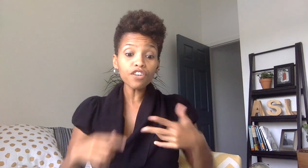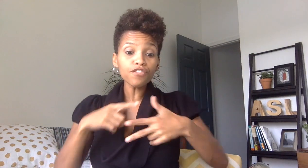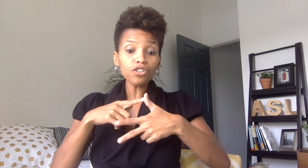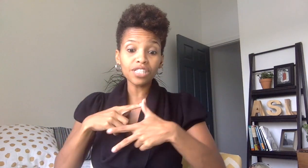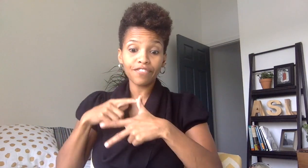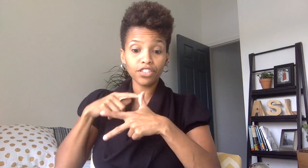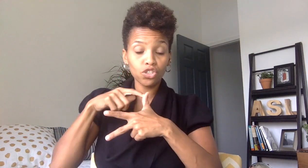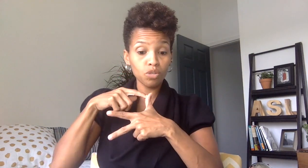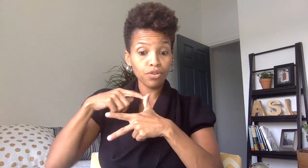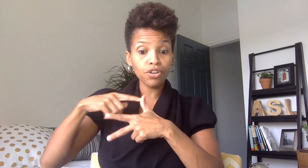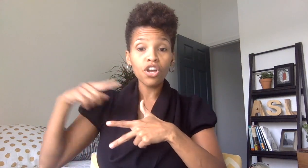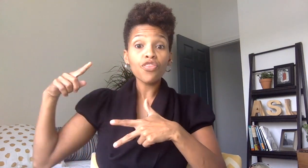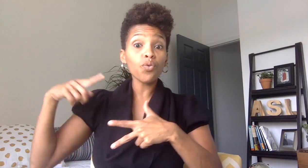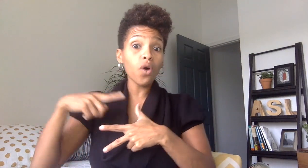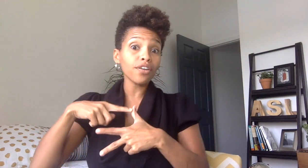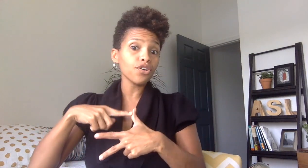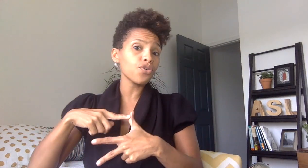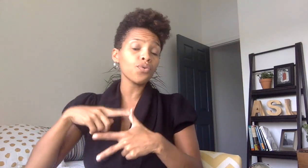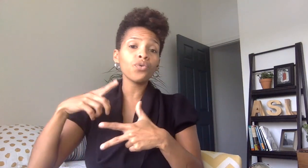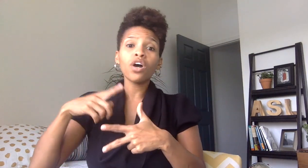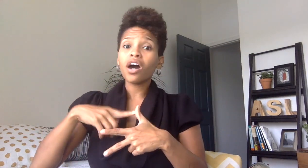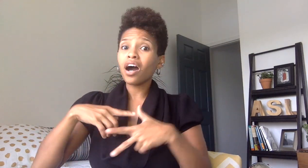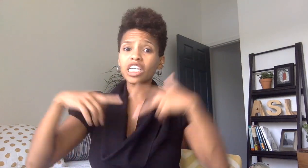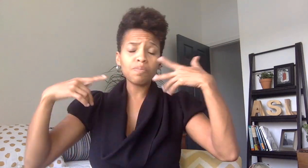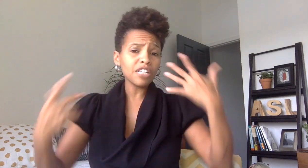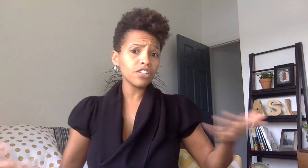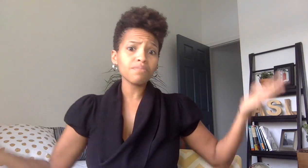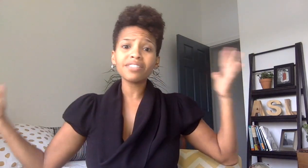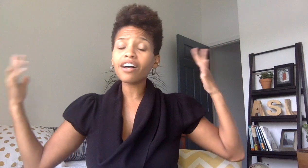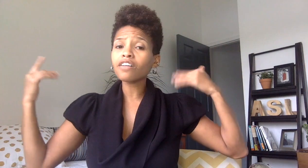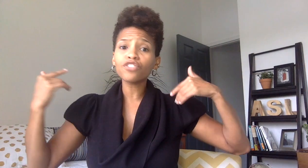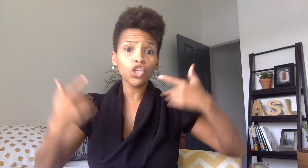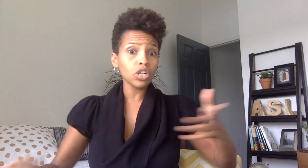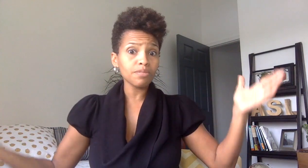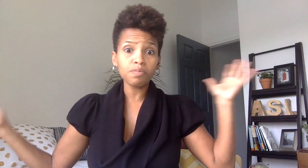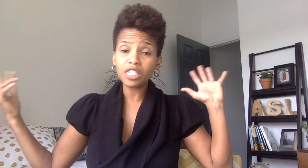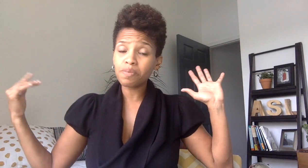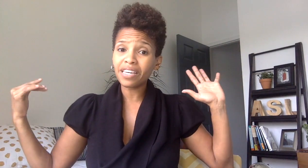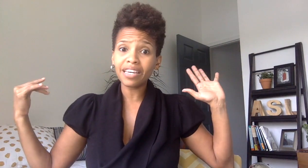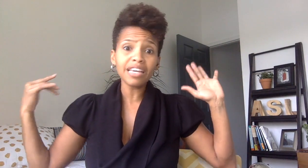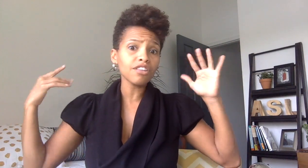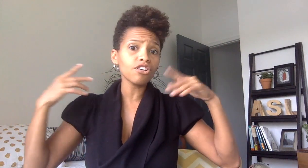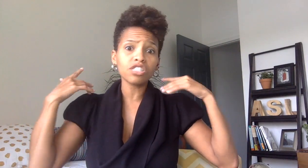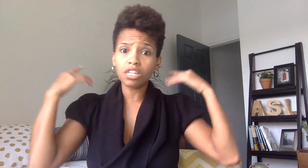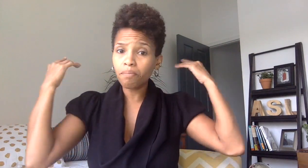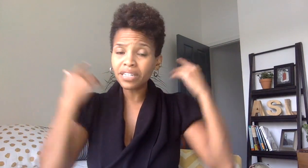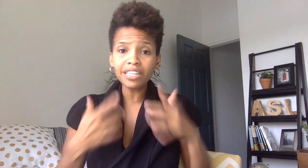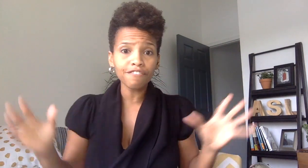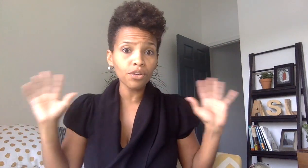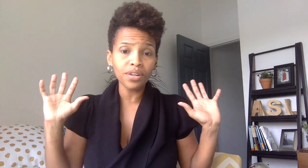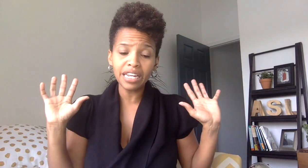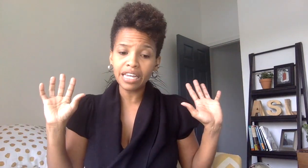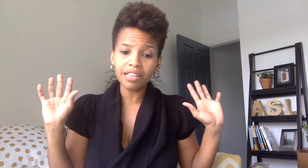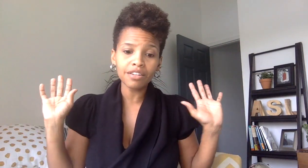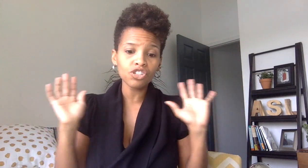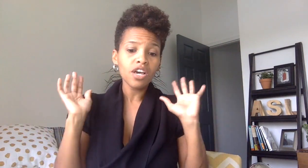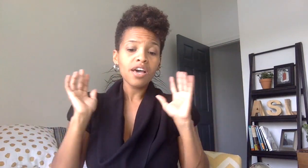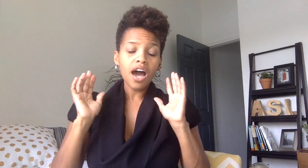first deaf consumer the one who uh speaks for themselves grew up speaking english is completely fluent in english um